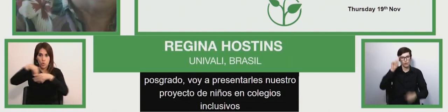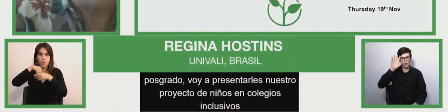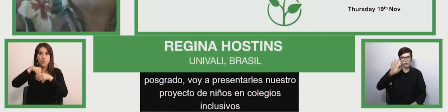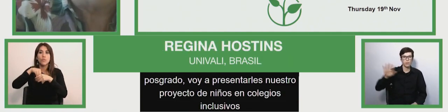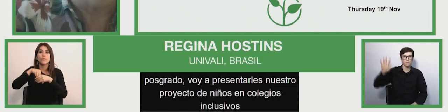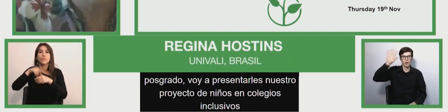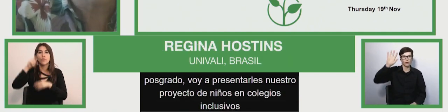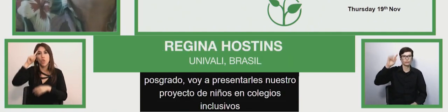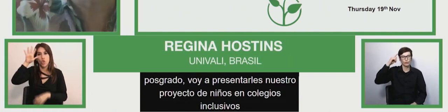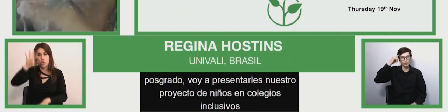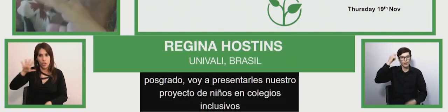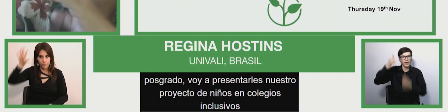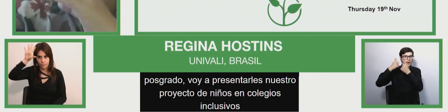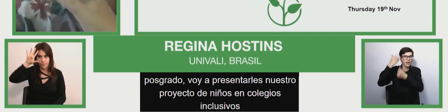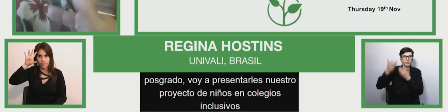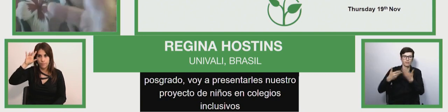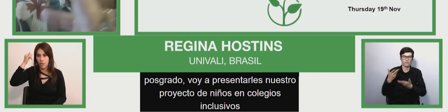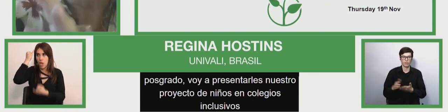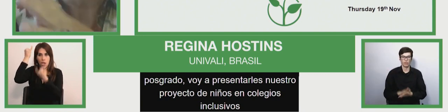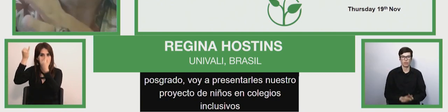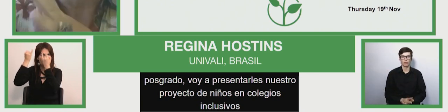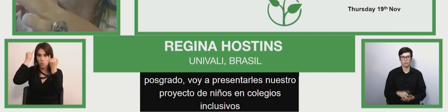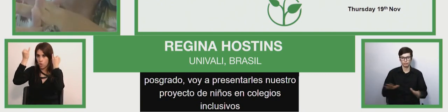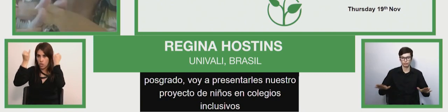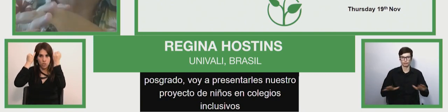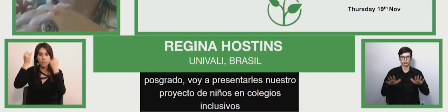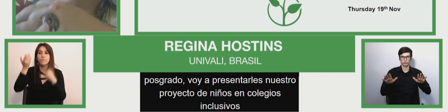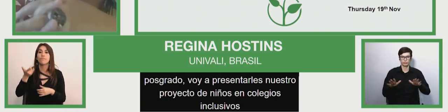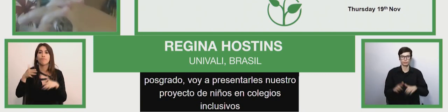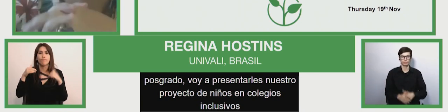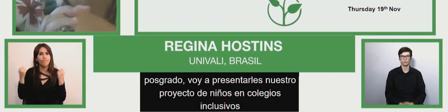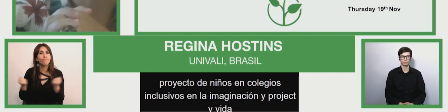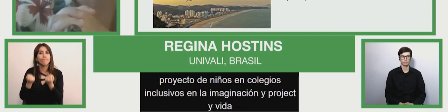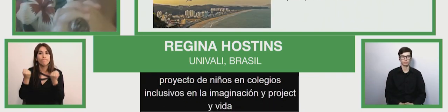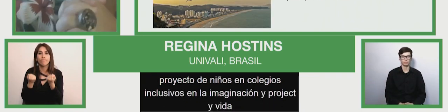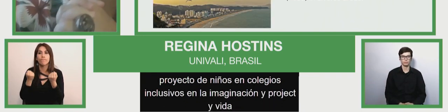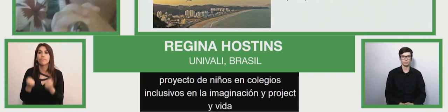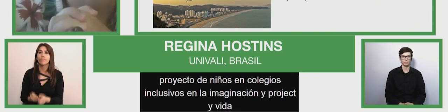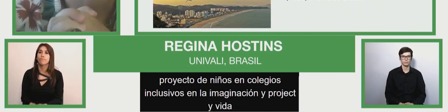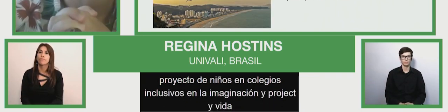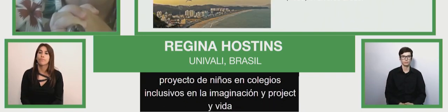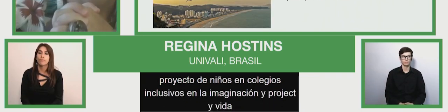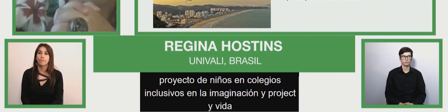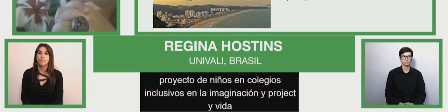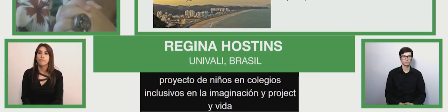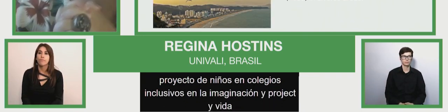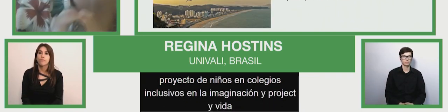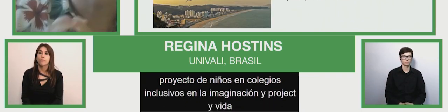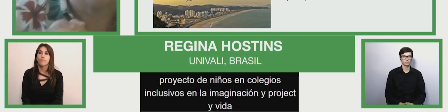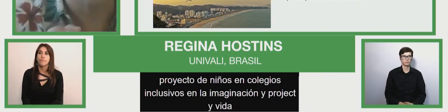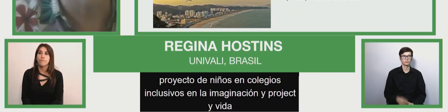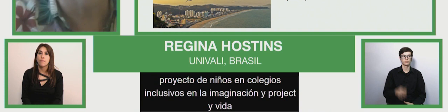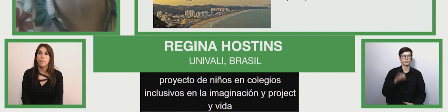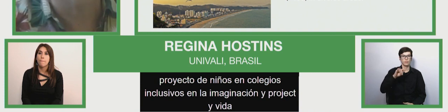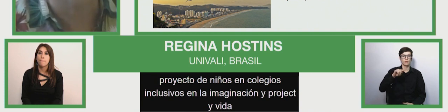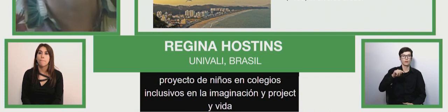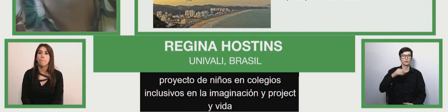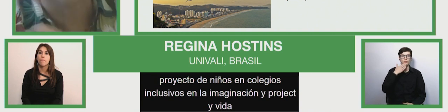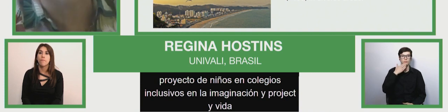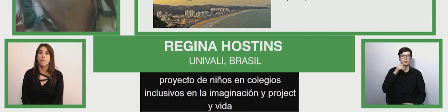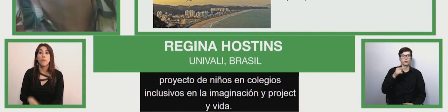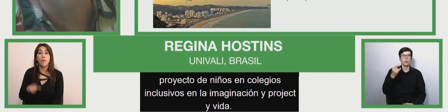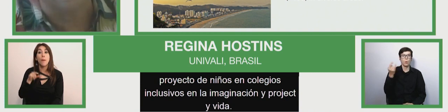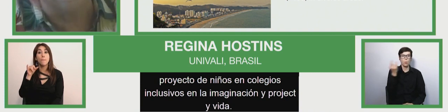children in inclusive school development of imagination and creativity the